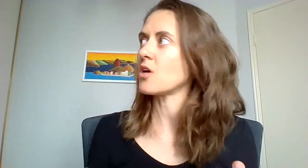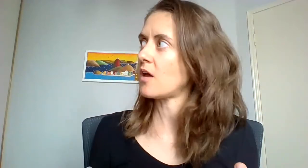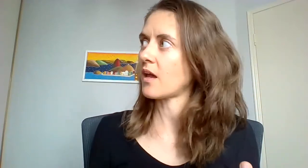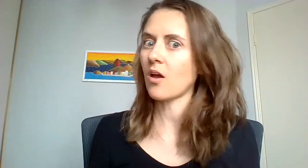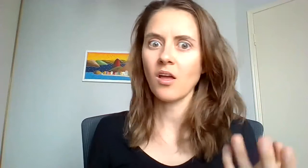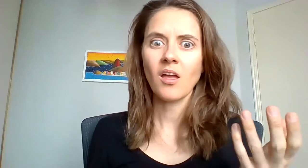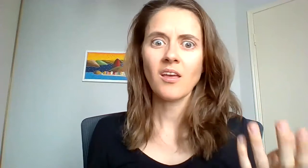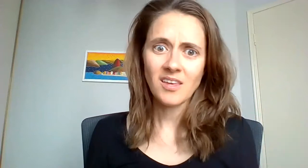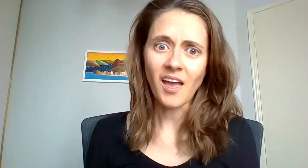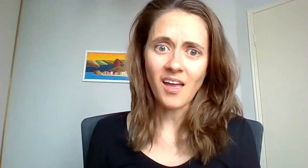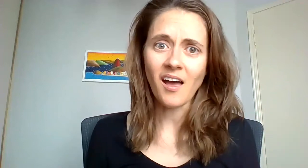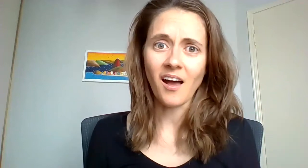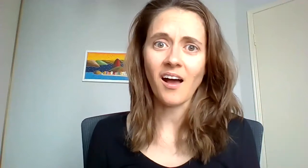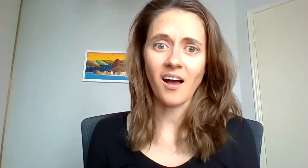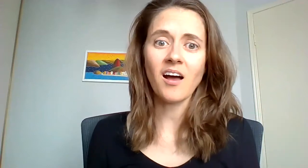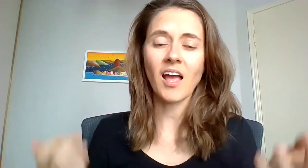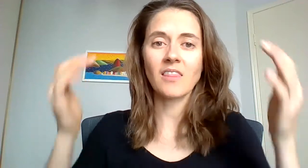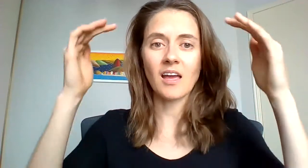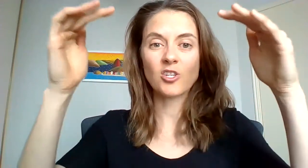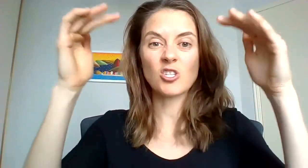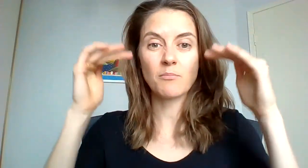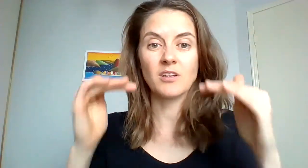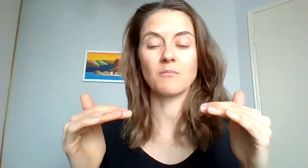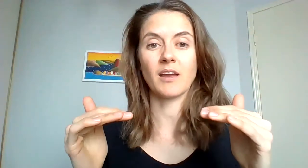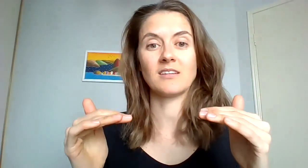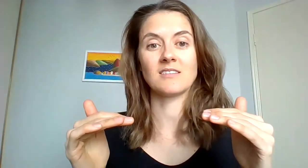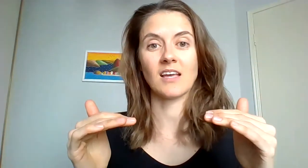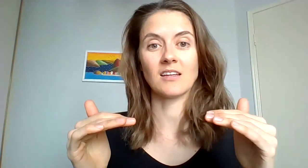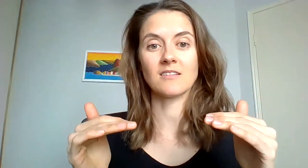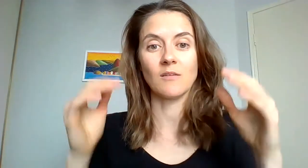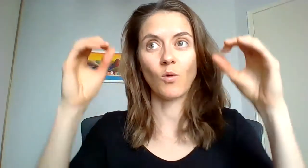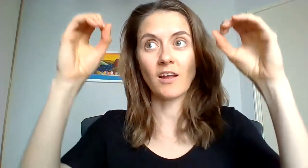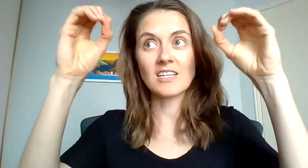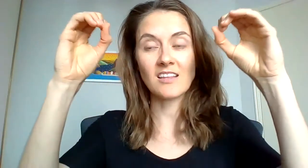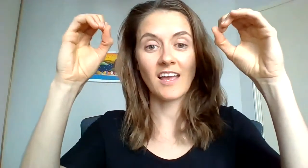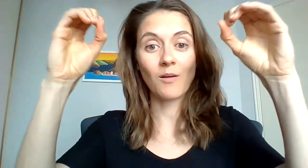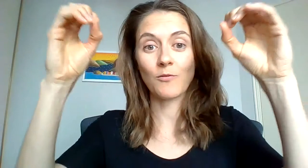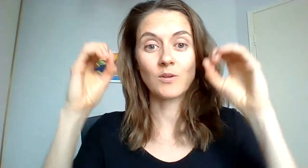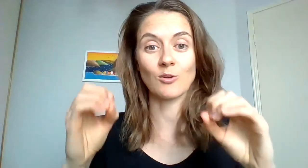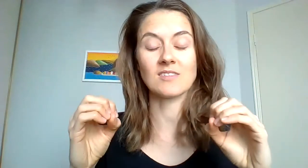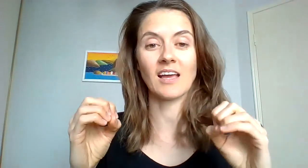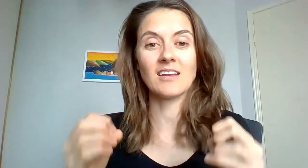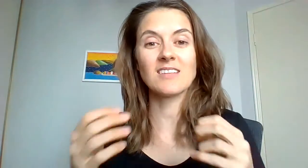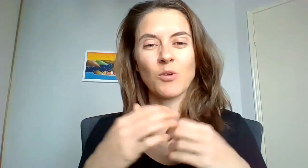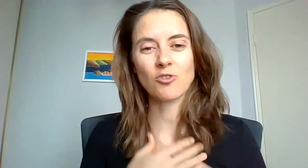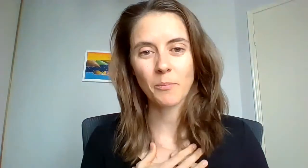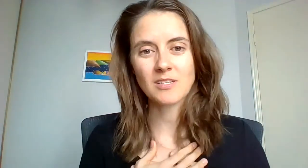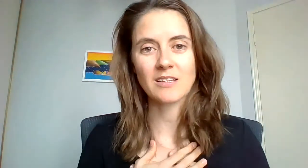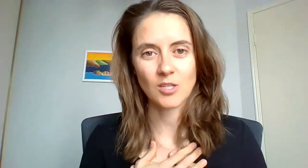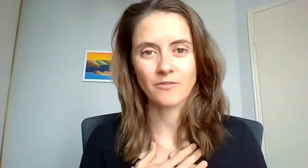turn and they go yeah uh-huh and that usually brings them back into sadness and underneath anger we've always got sadness and when you drop into that soft